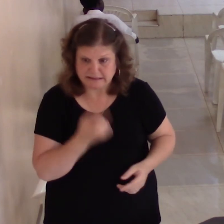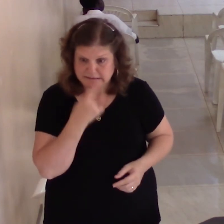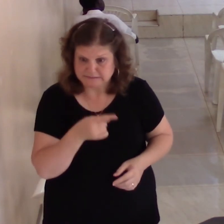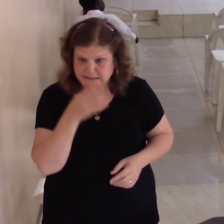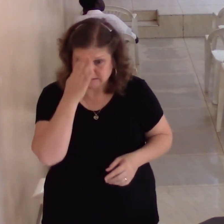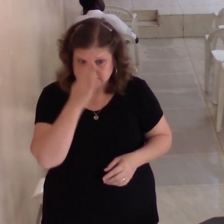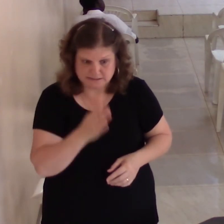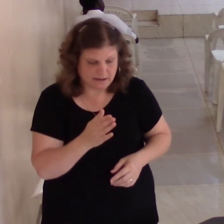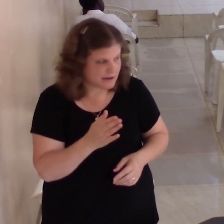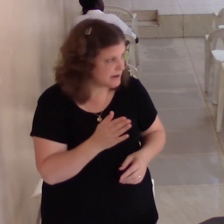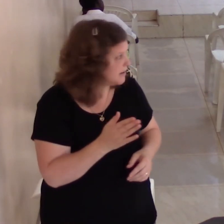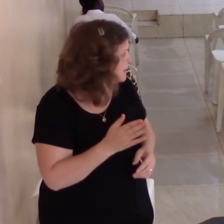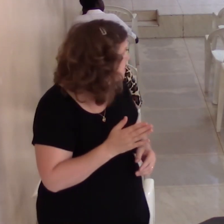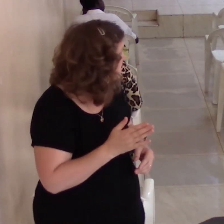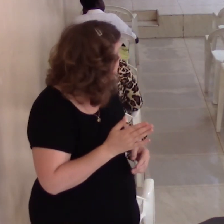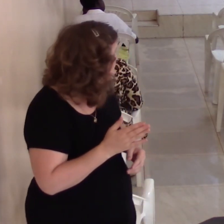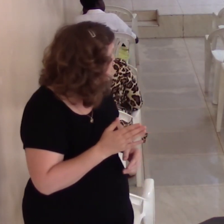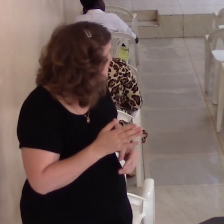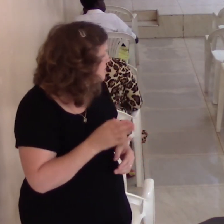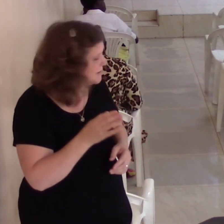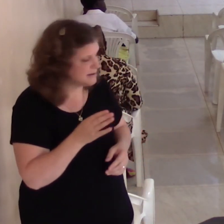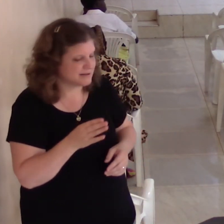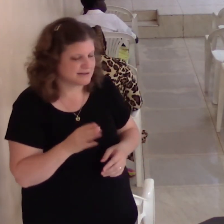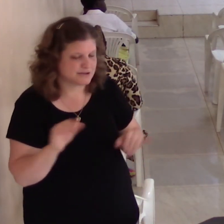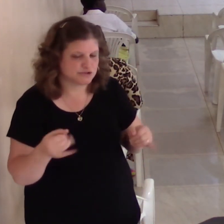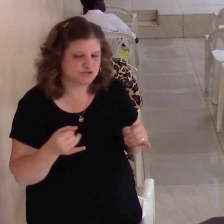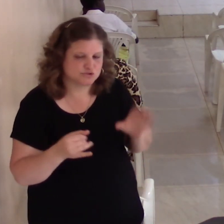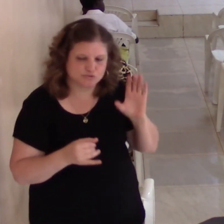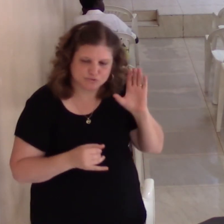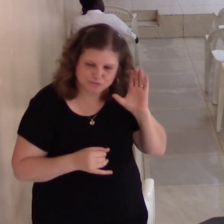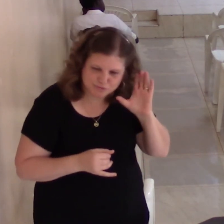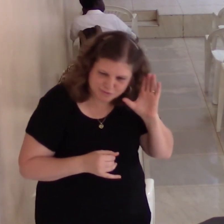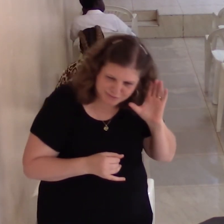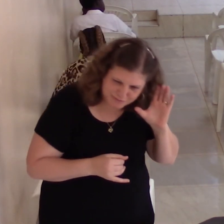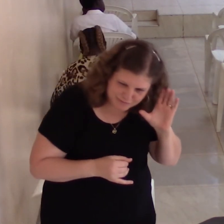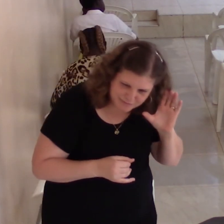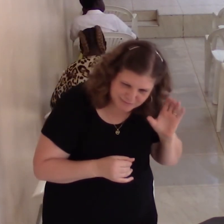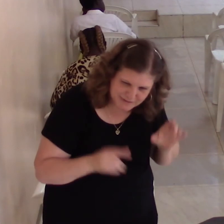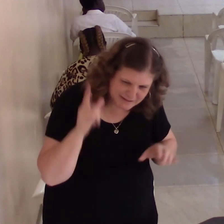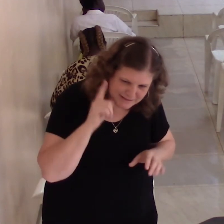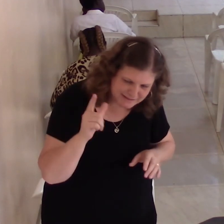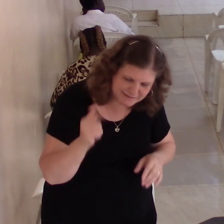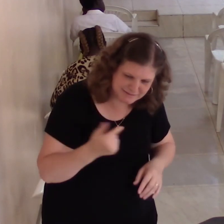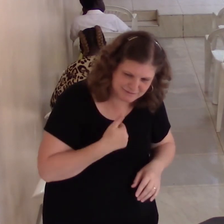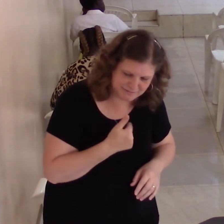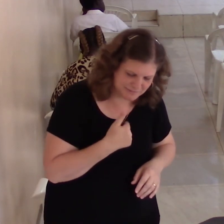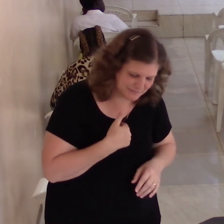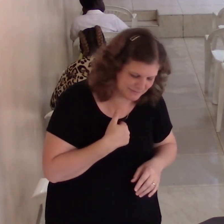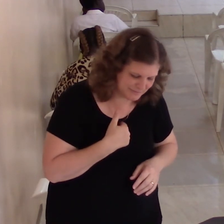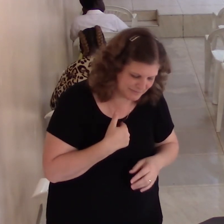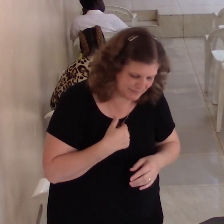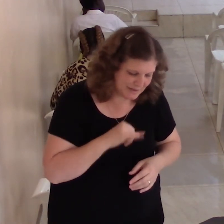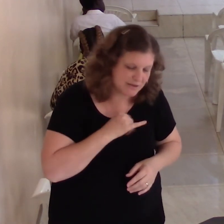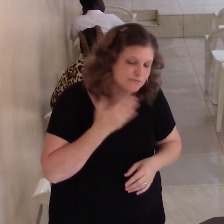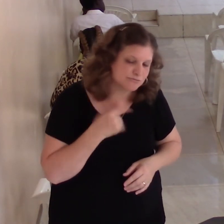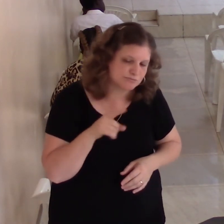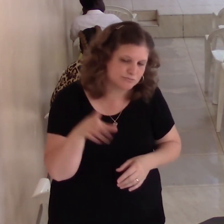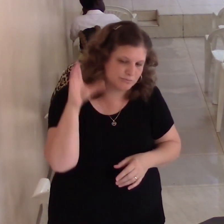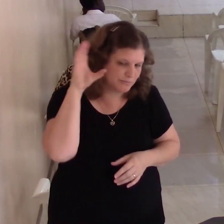your ear and kind of lean that towards me God I want you to hear my prayer that's what he said